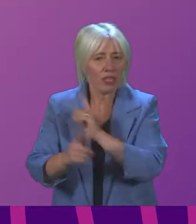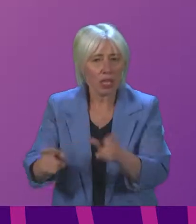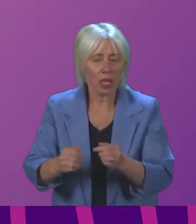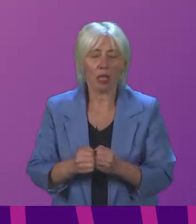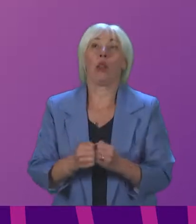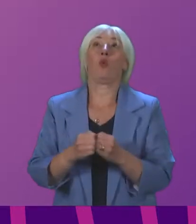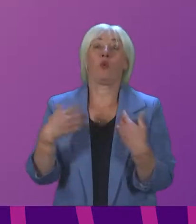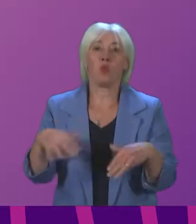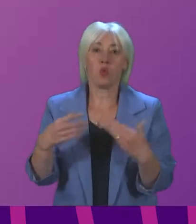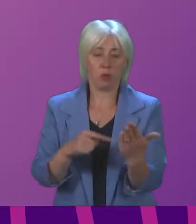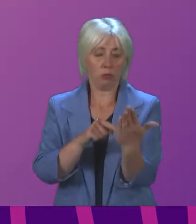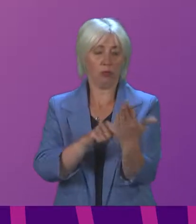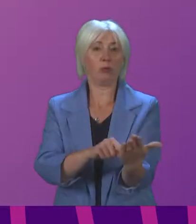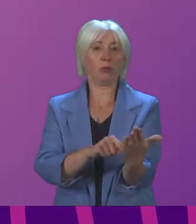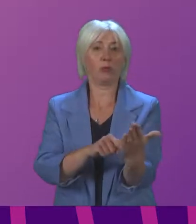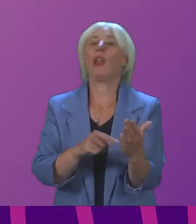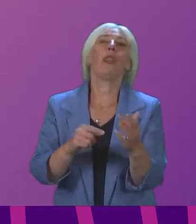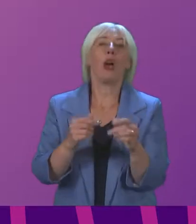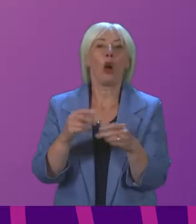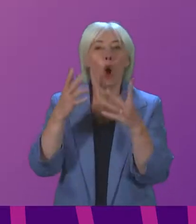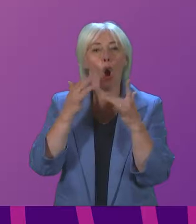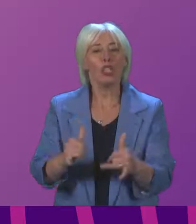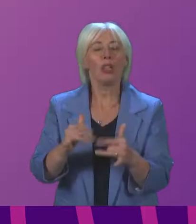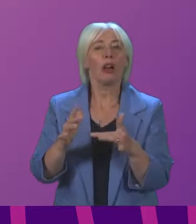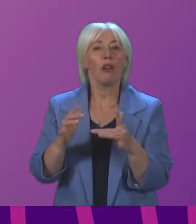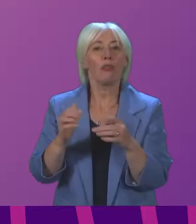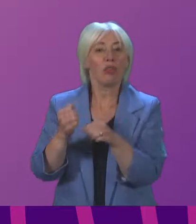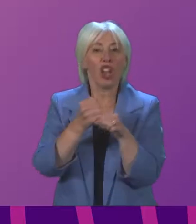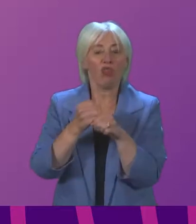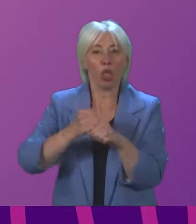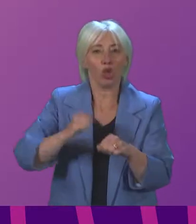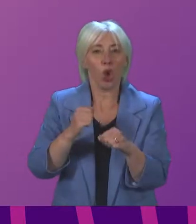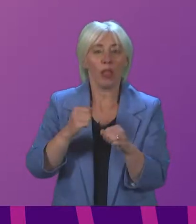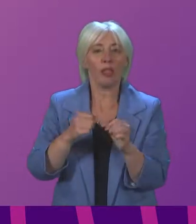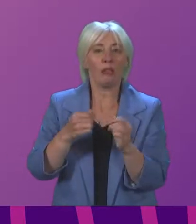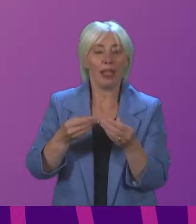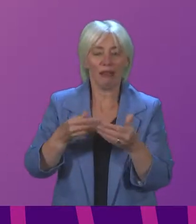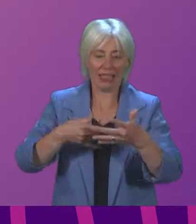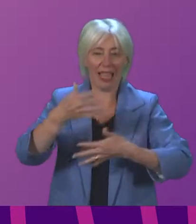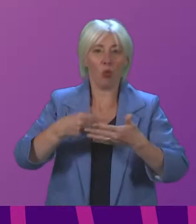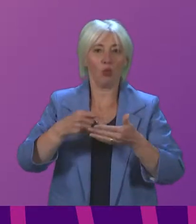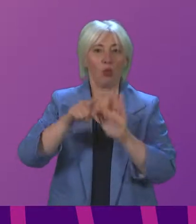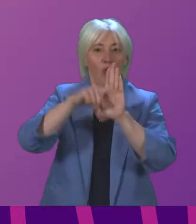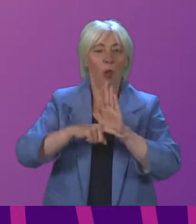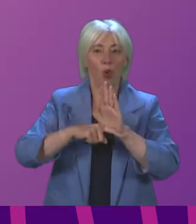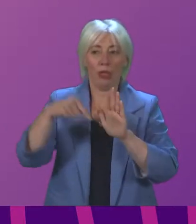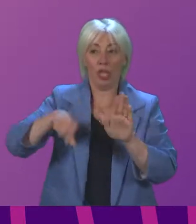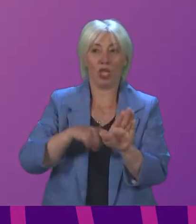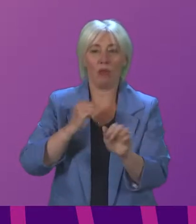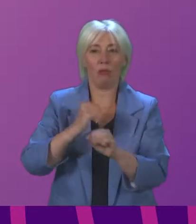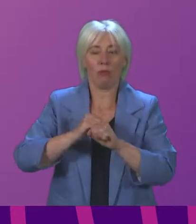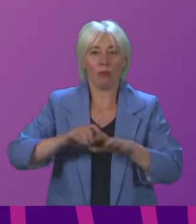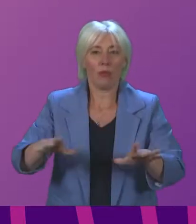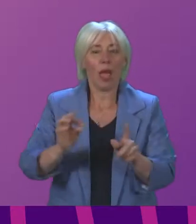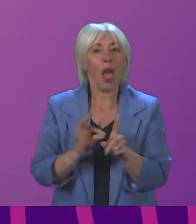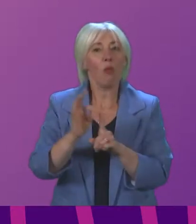starkly in the Joint Auditor-General for Scotland and Accounts Commission report published earlier this year on improving outcomes for